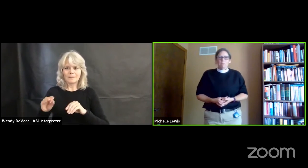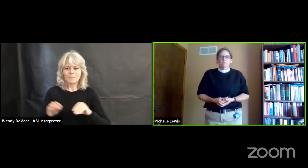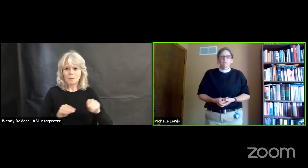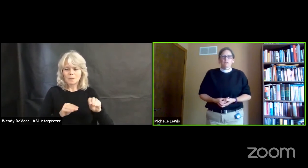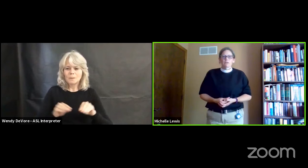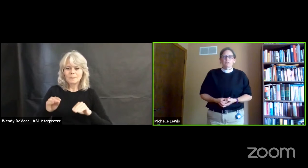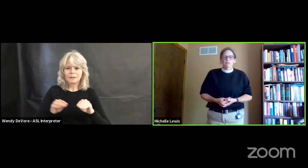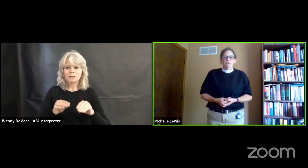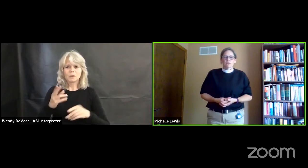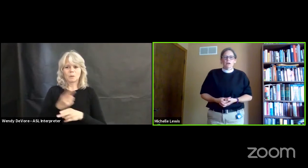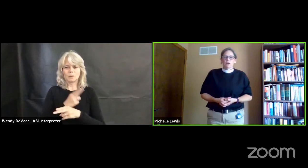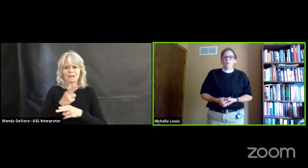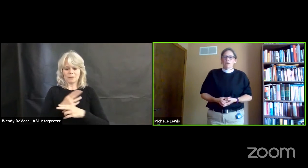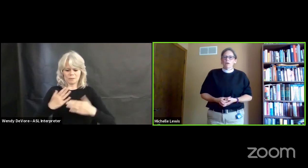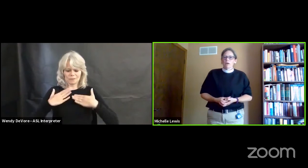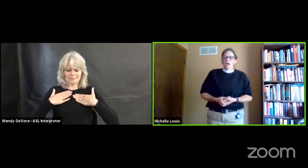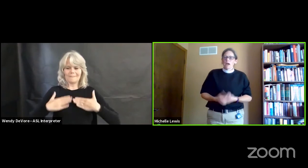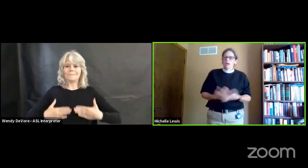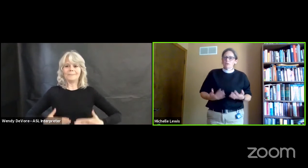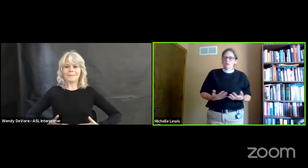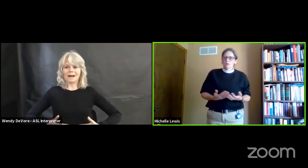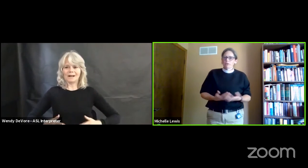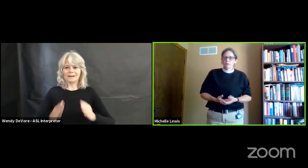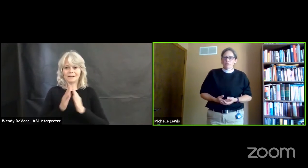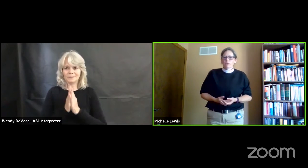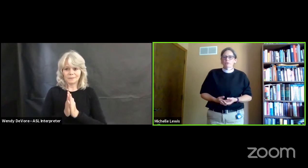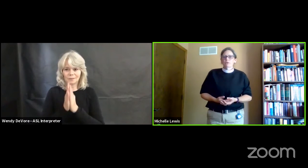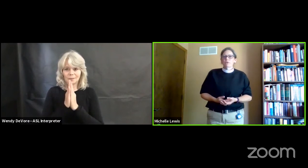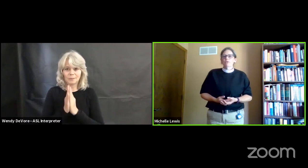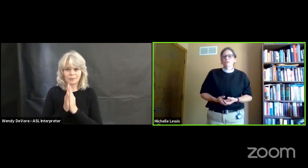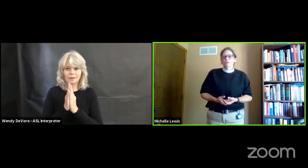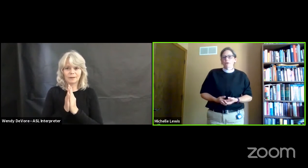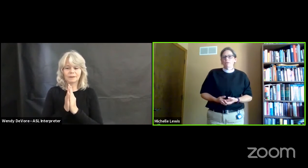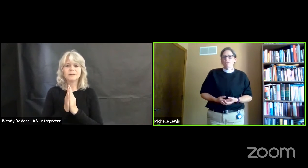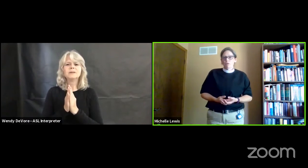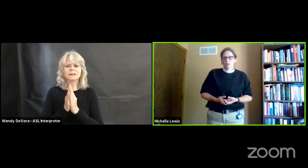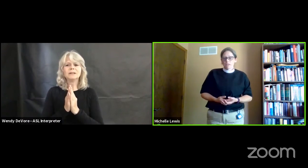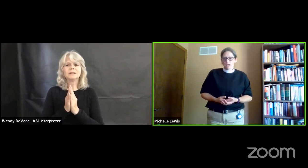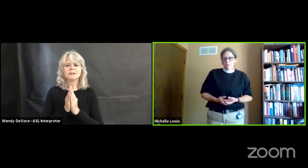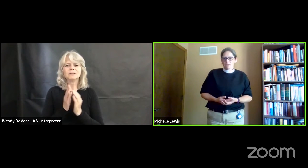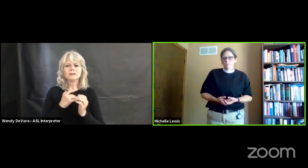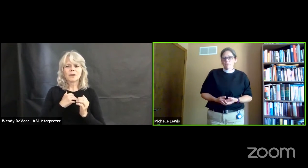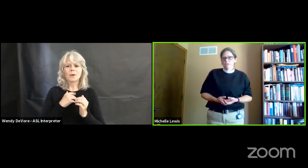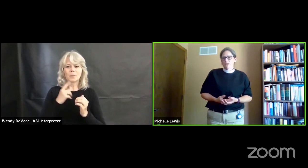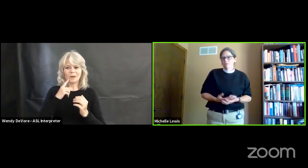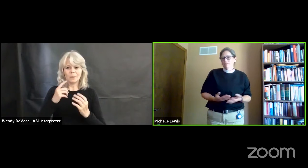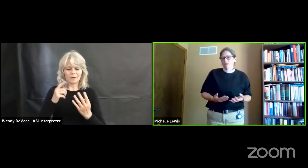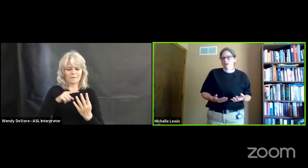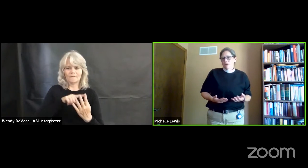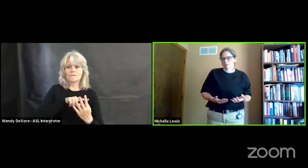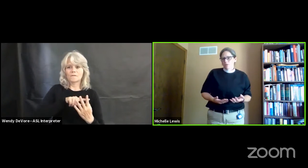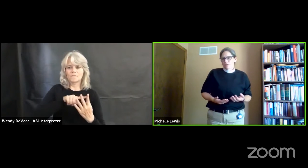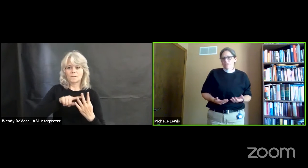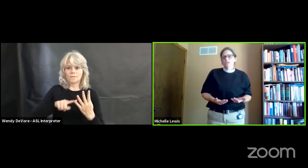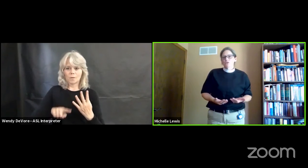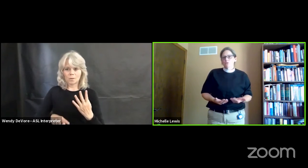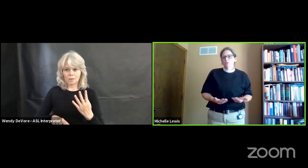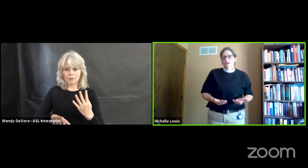and so as we go through it we'll go through the prayer four times the first time we'll teach what